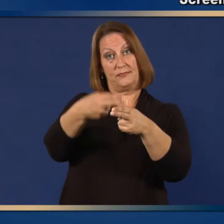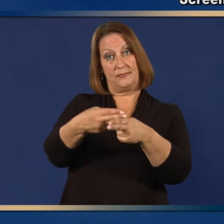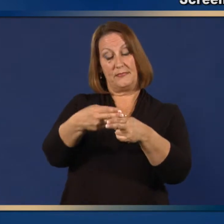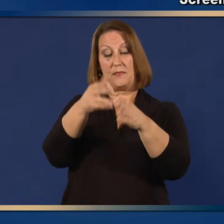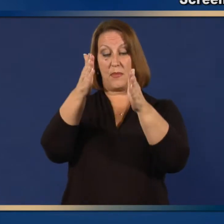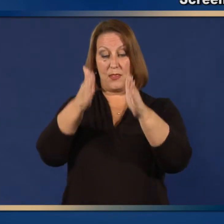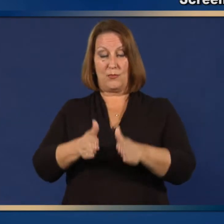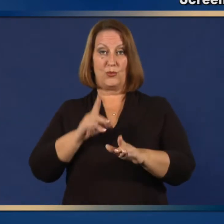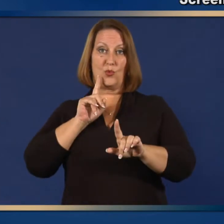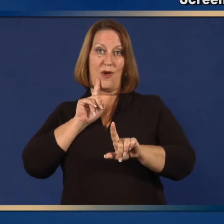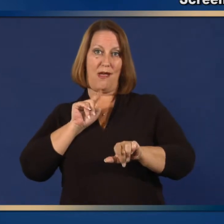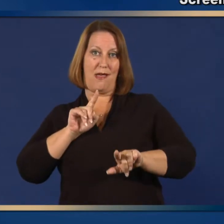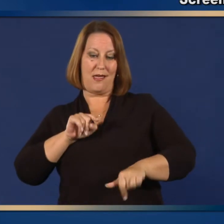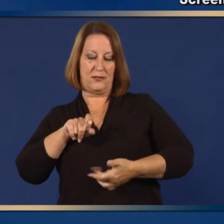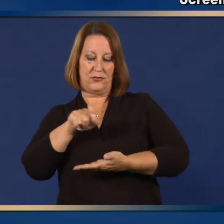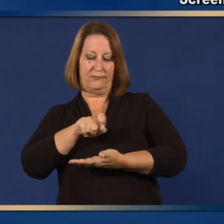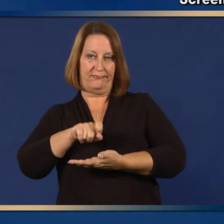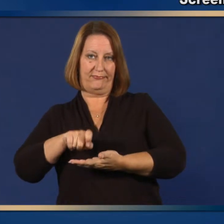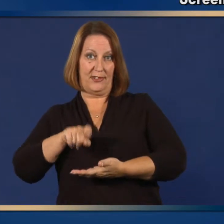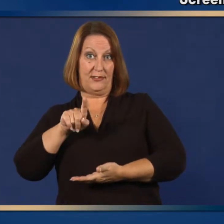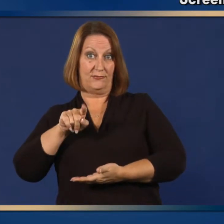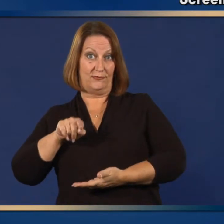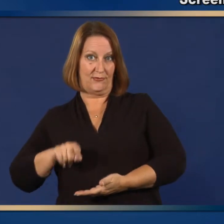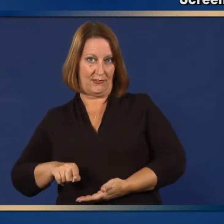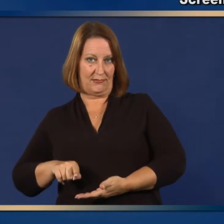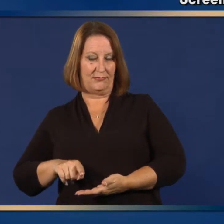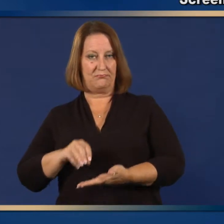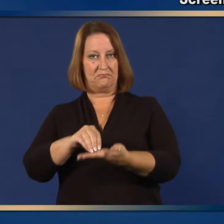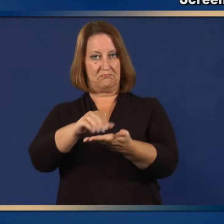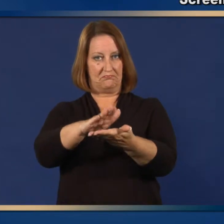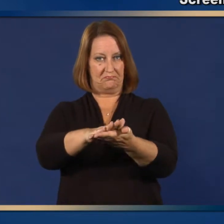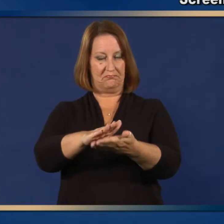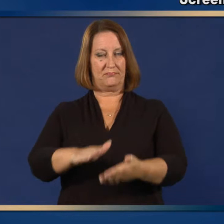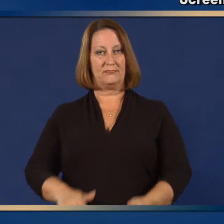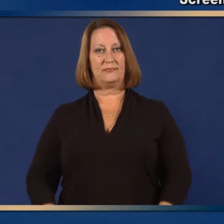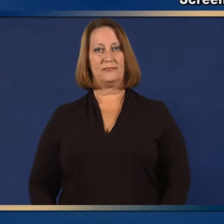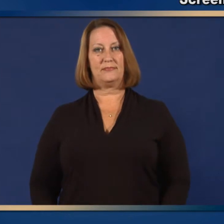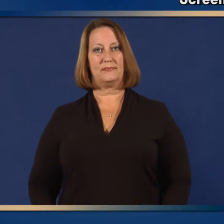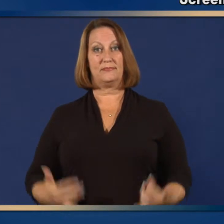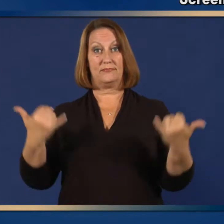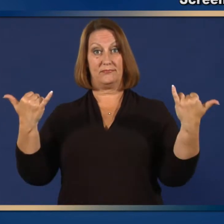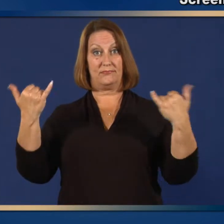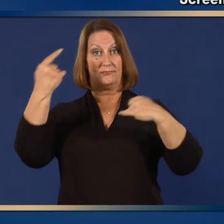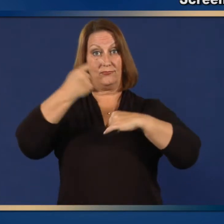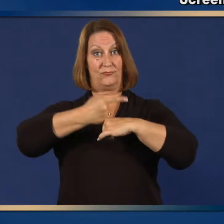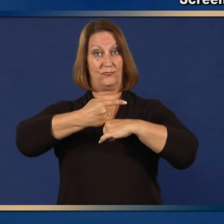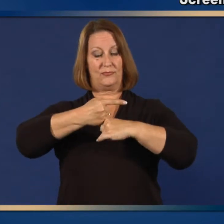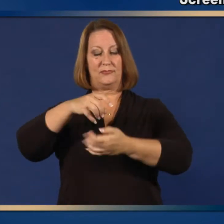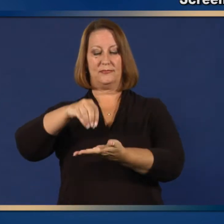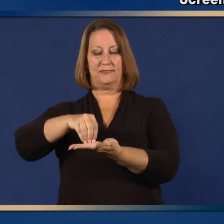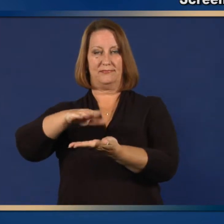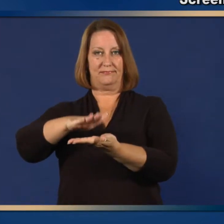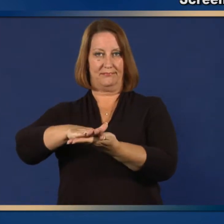completed by 18. Date 18.